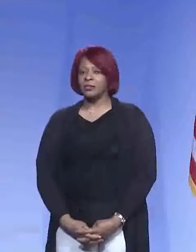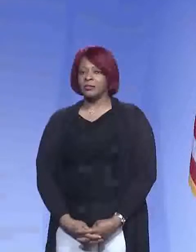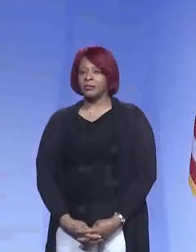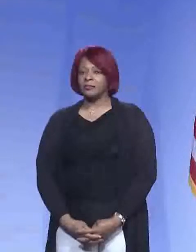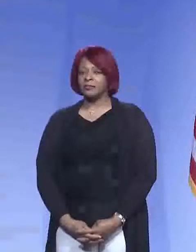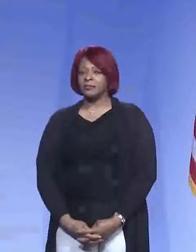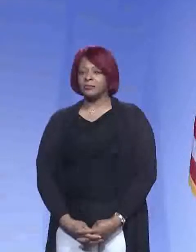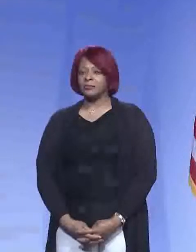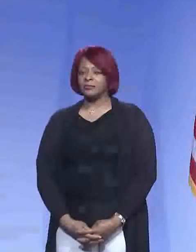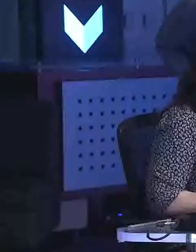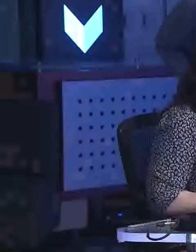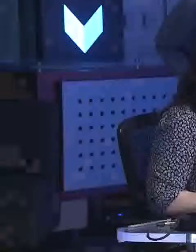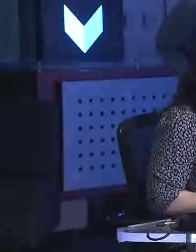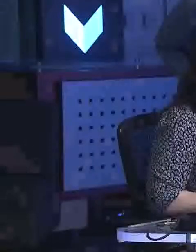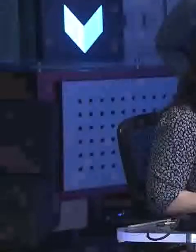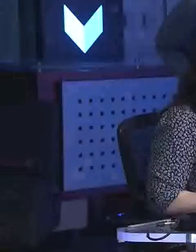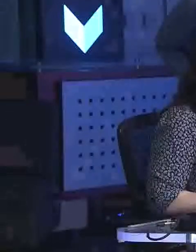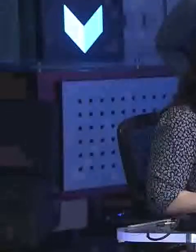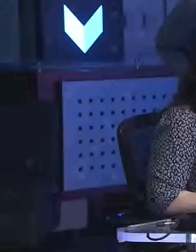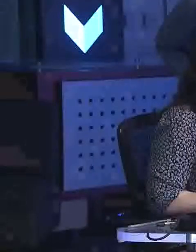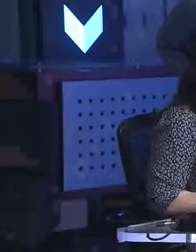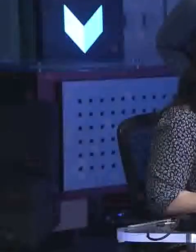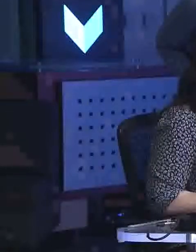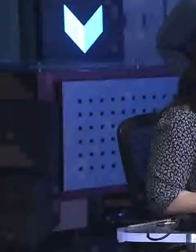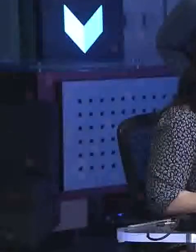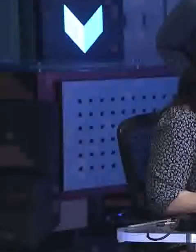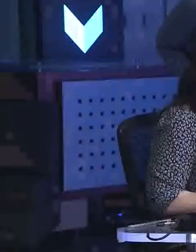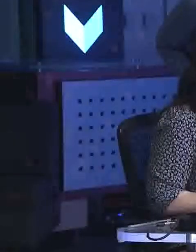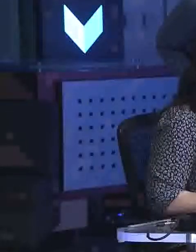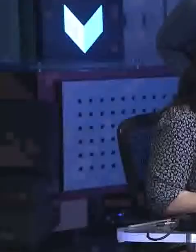Okay, we'll move on. Katie Reardon, WKNO.